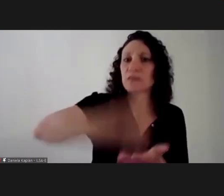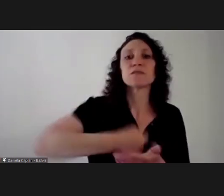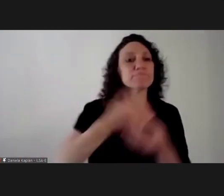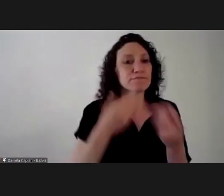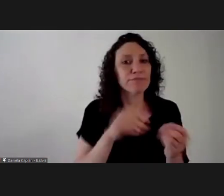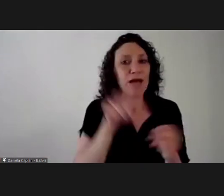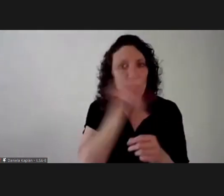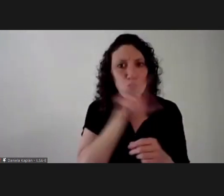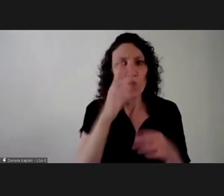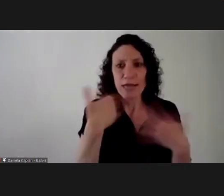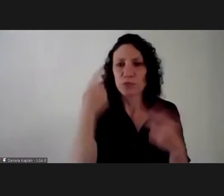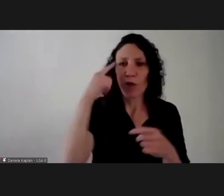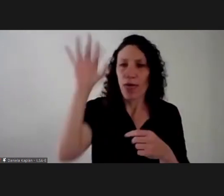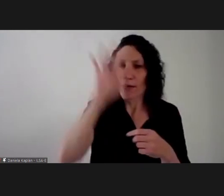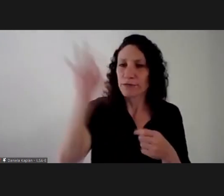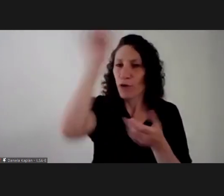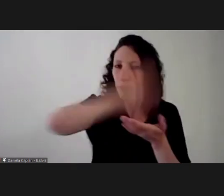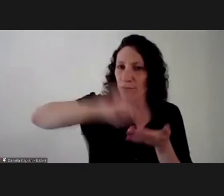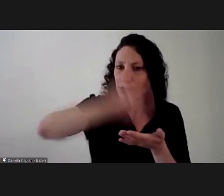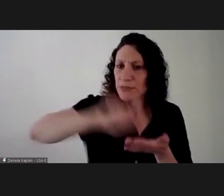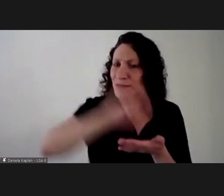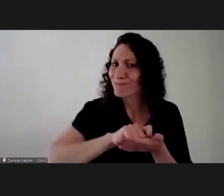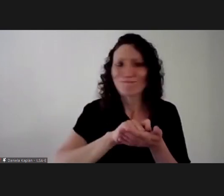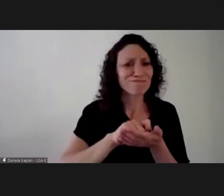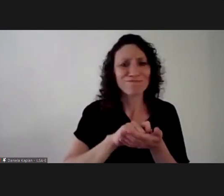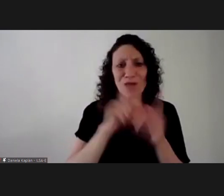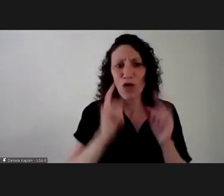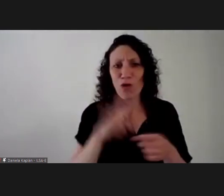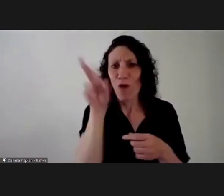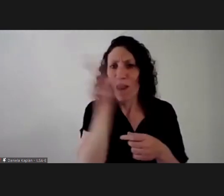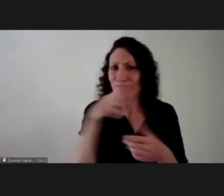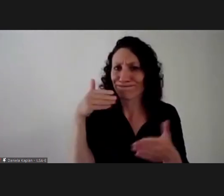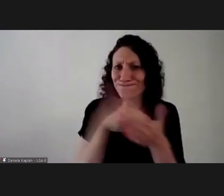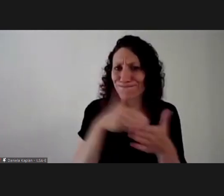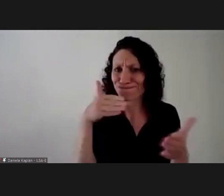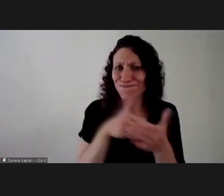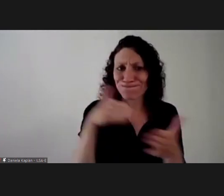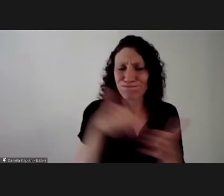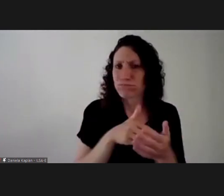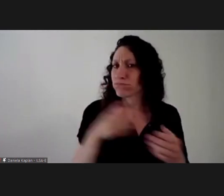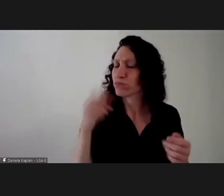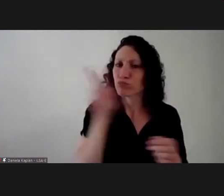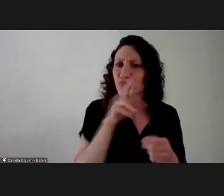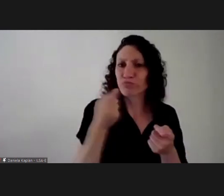those tides, it was very limited and it was quite exceptional. And there was a restricted